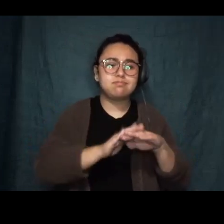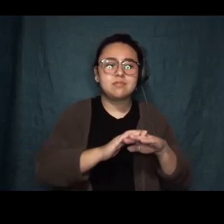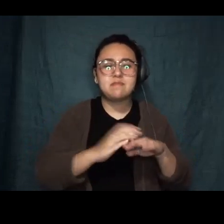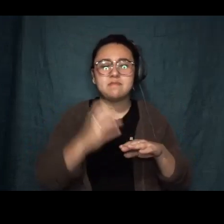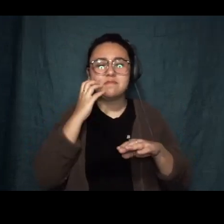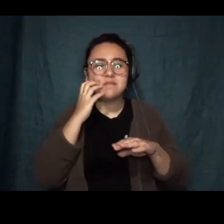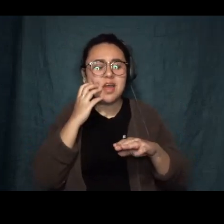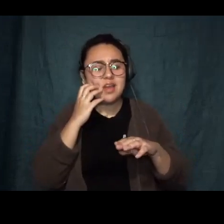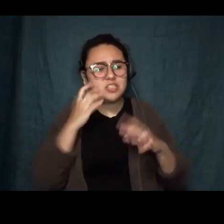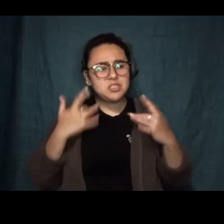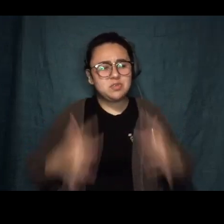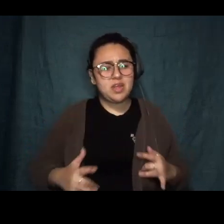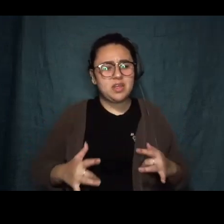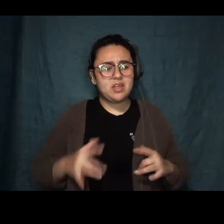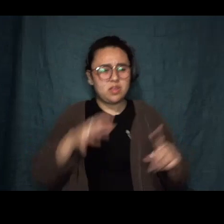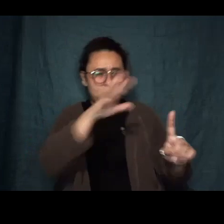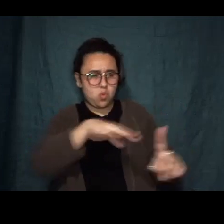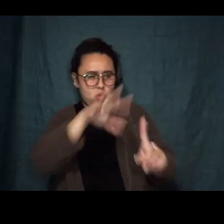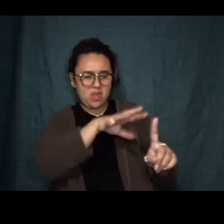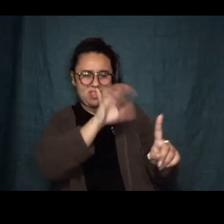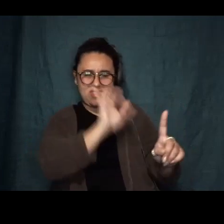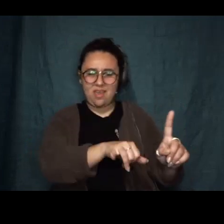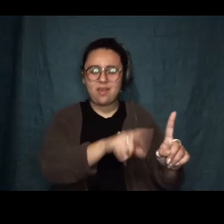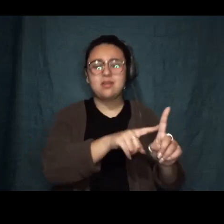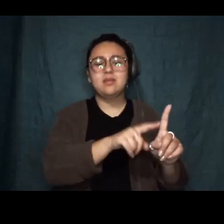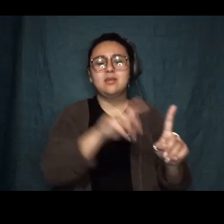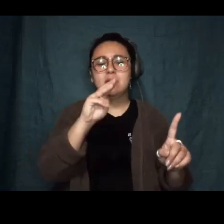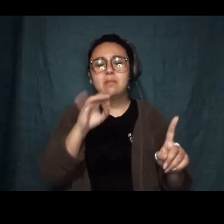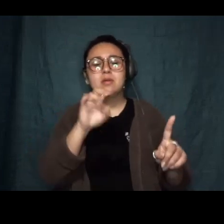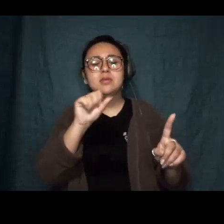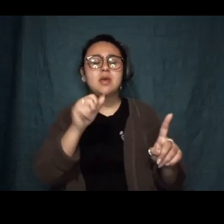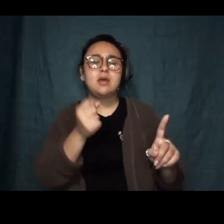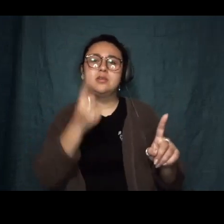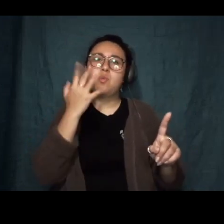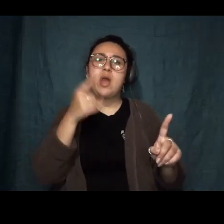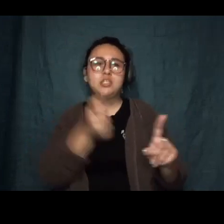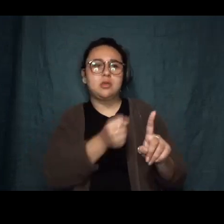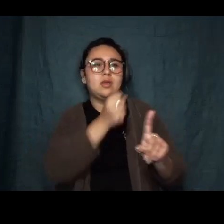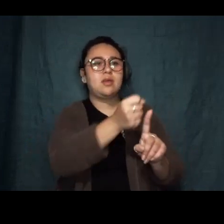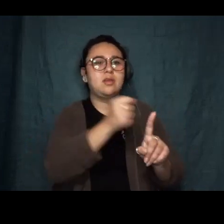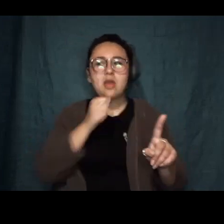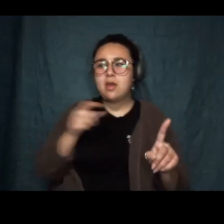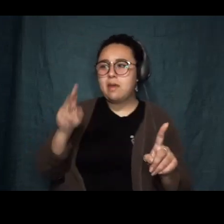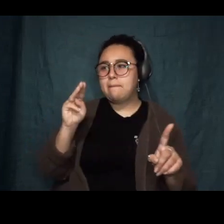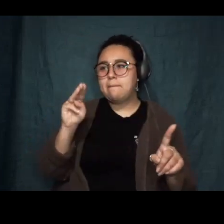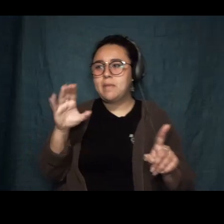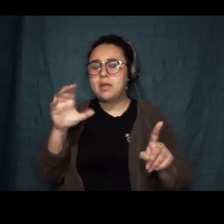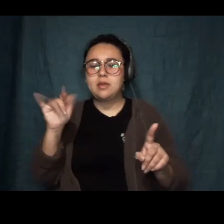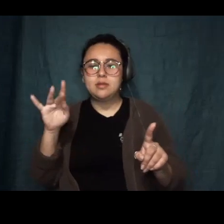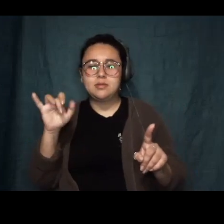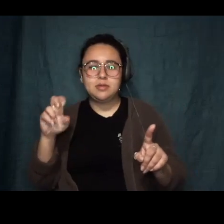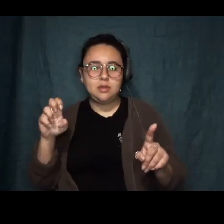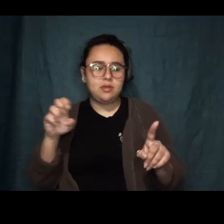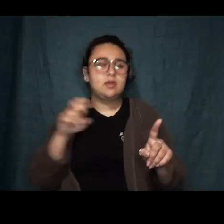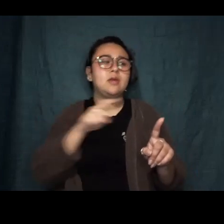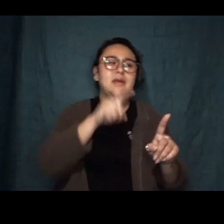was thinner than Lyssa had ever been in her life. Lyssa understood why she'd been picked and not Mackenzie. They needed someone in the store who could look like she knew what she was doing behind